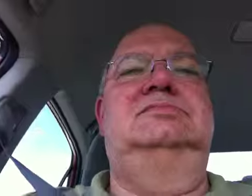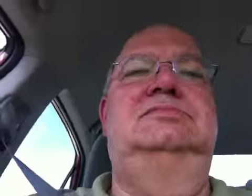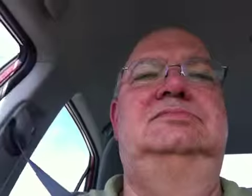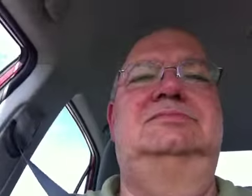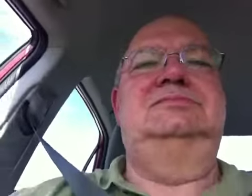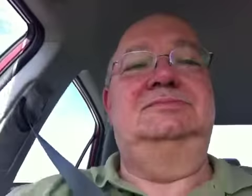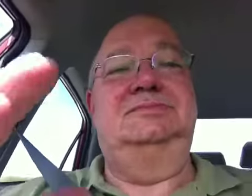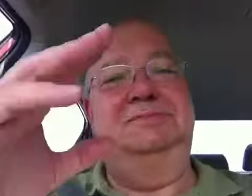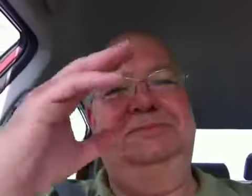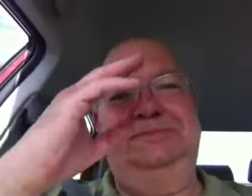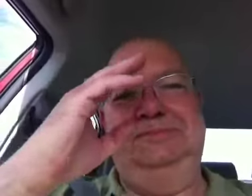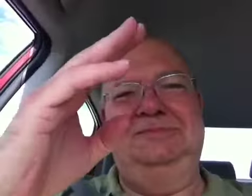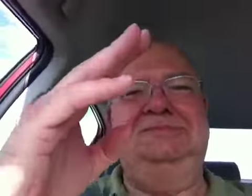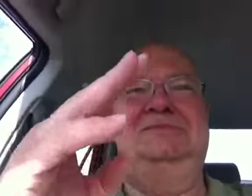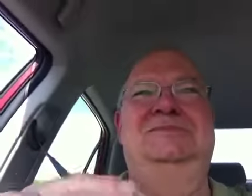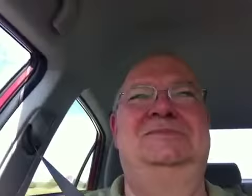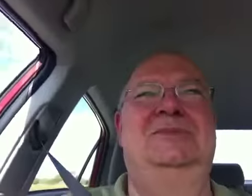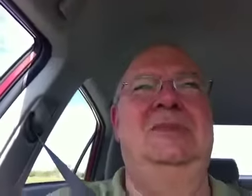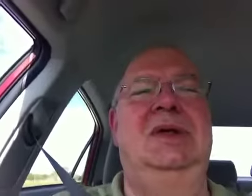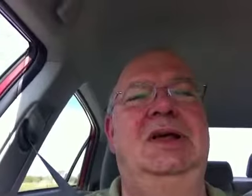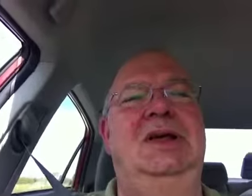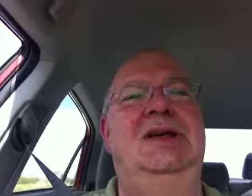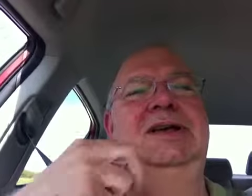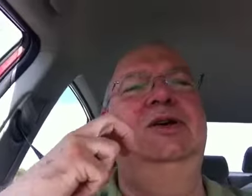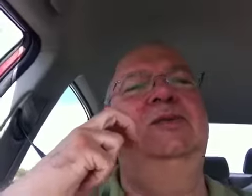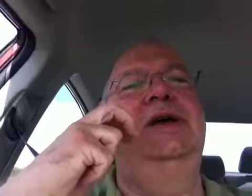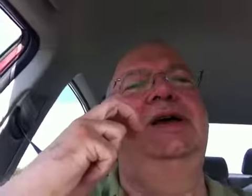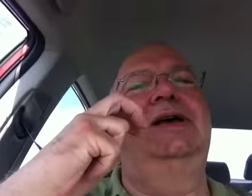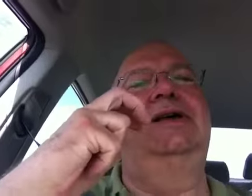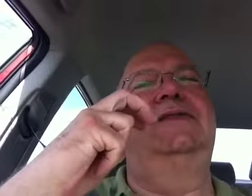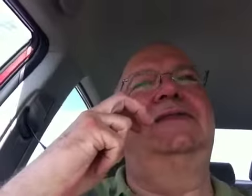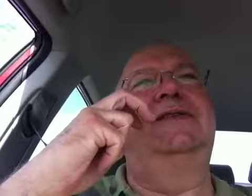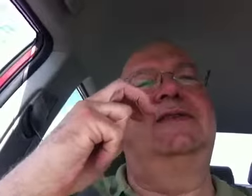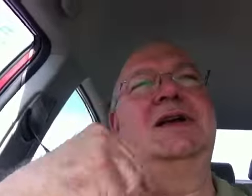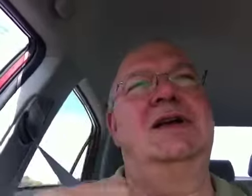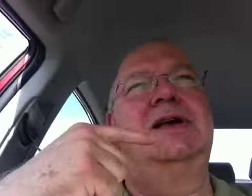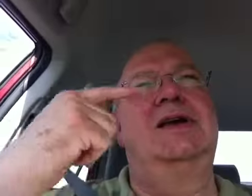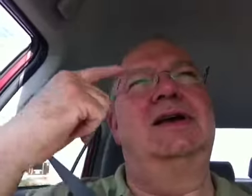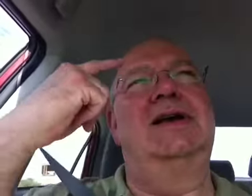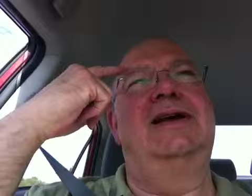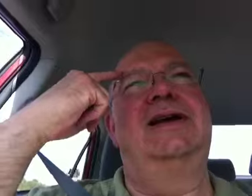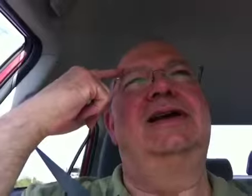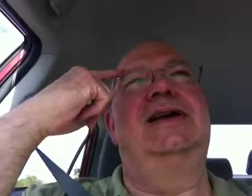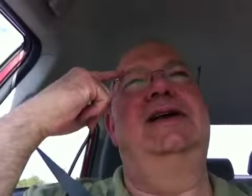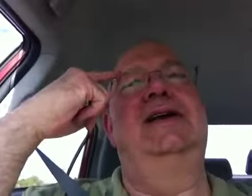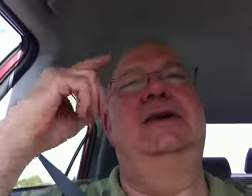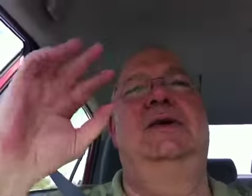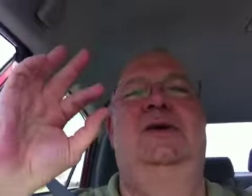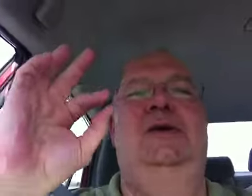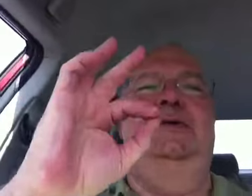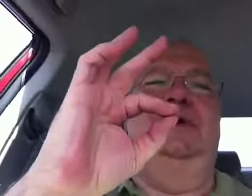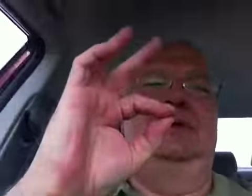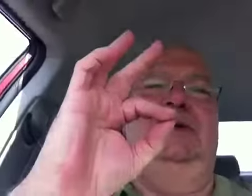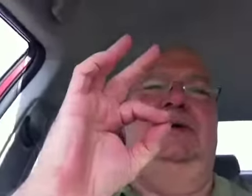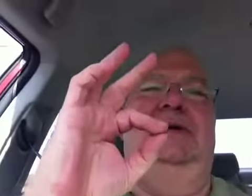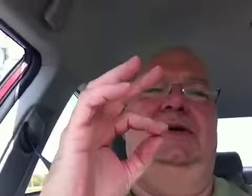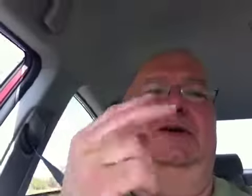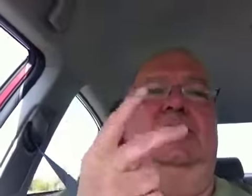On AM 540, KWMT. In recent flooding ruined the local soccer field. Doug jumped into action by jumping on his